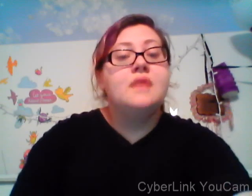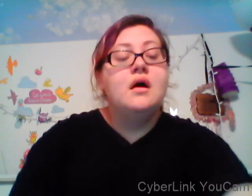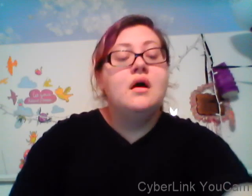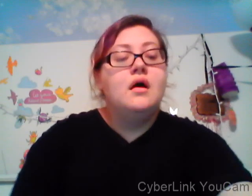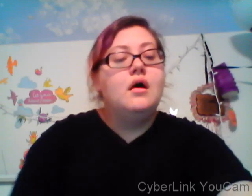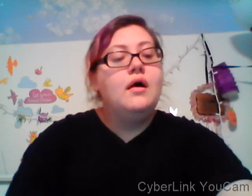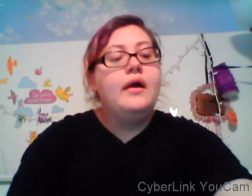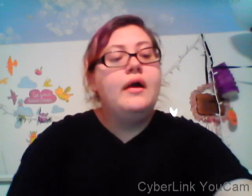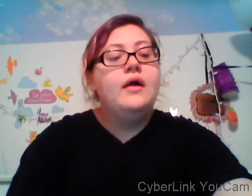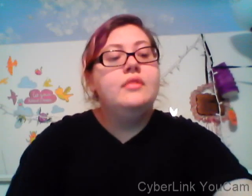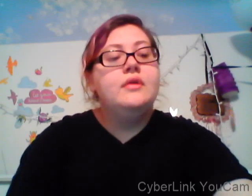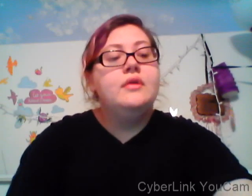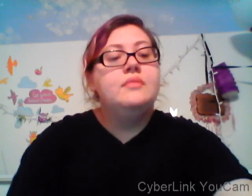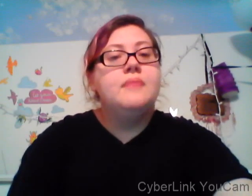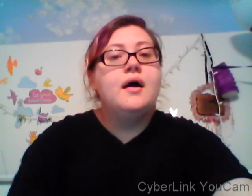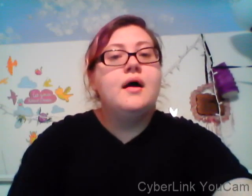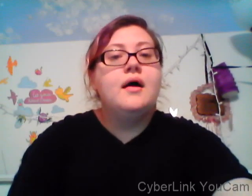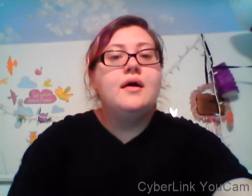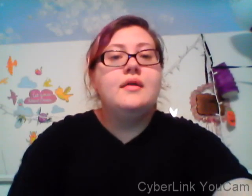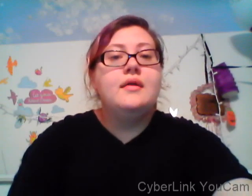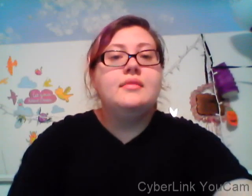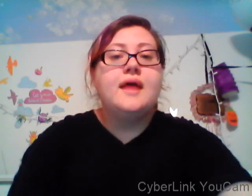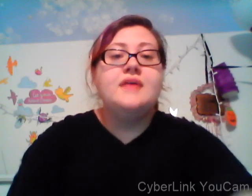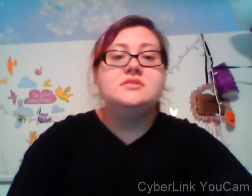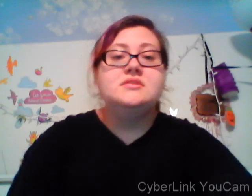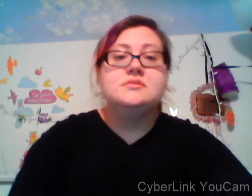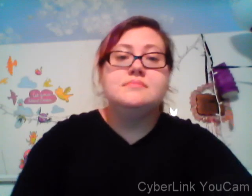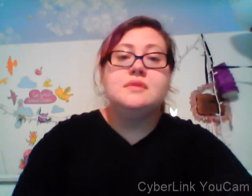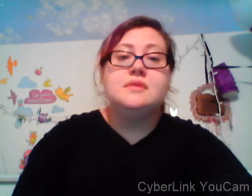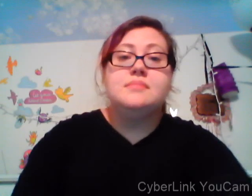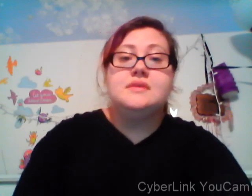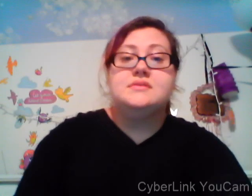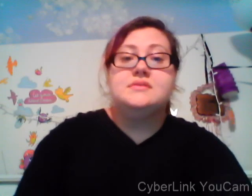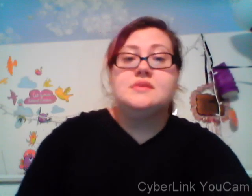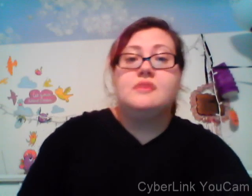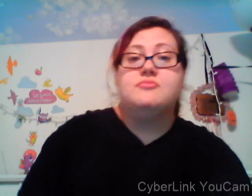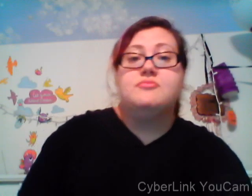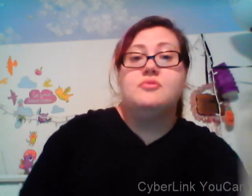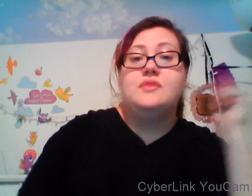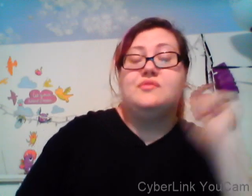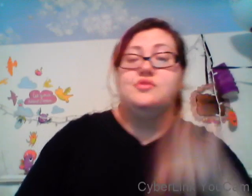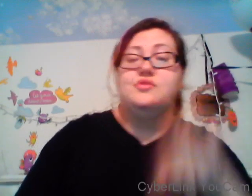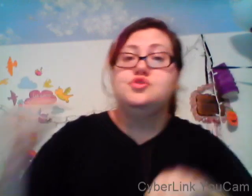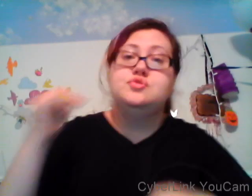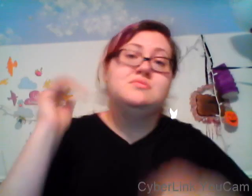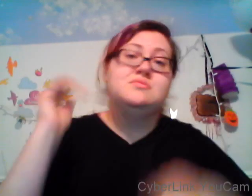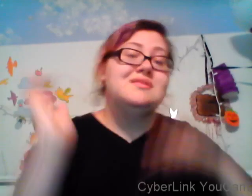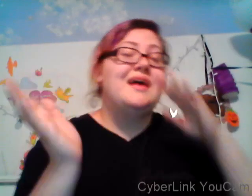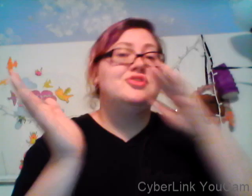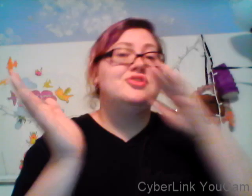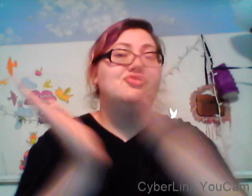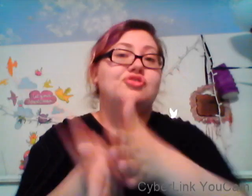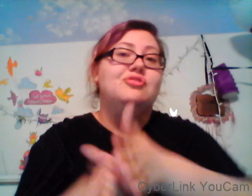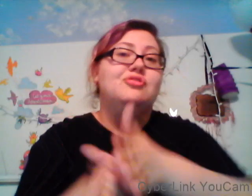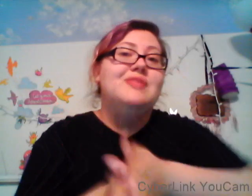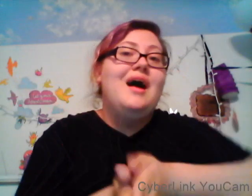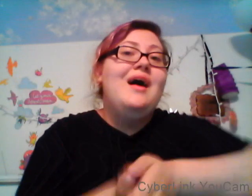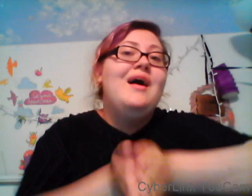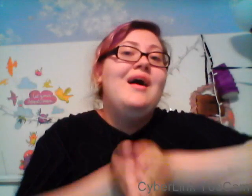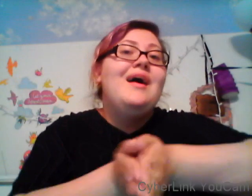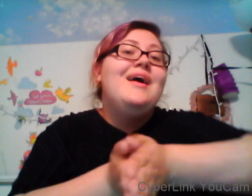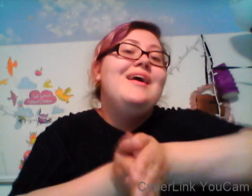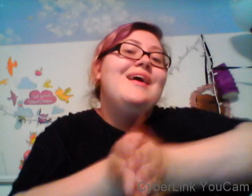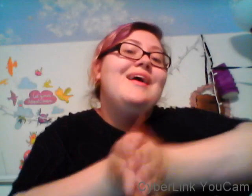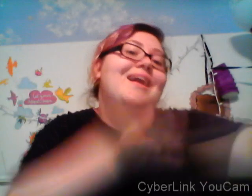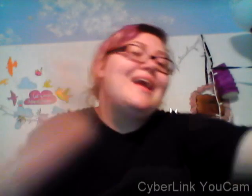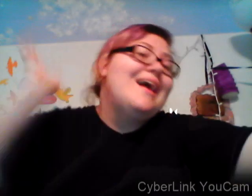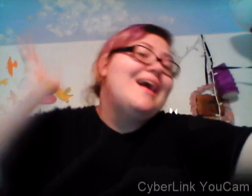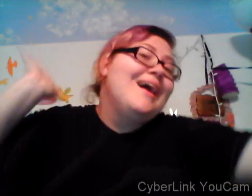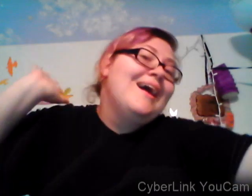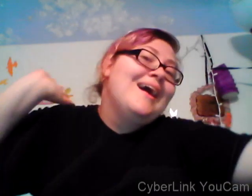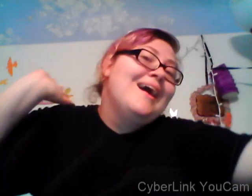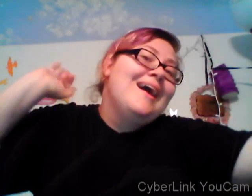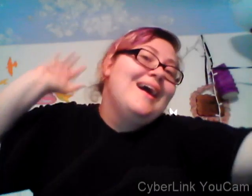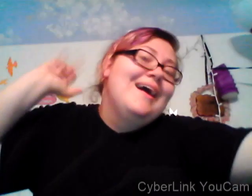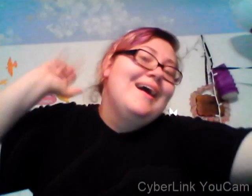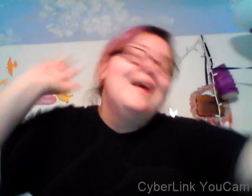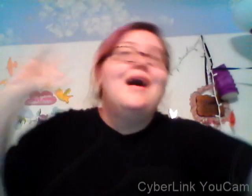not everybody learns the same because I'm dyslexic dyslexic and then I got depressed school got